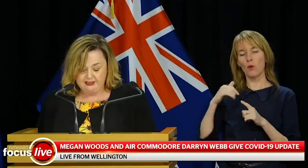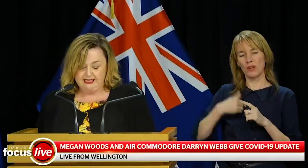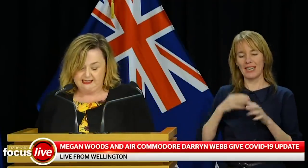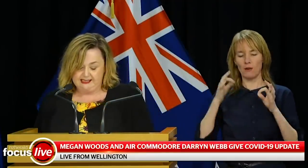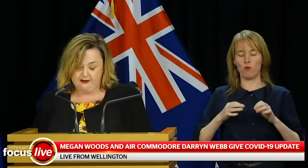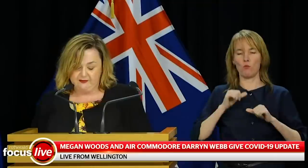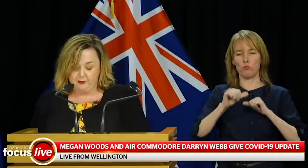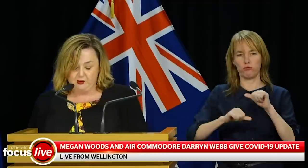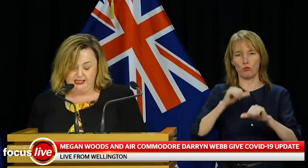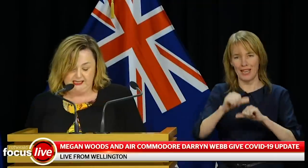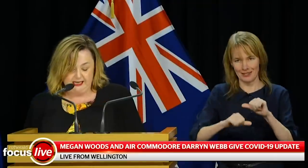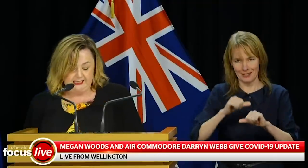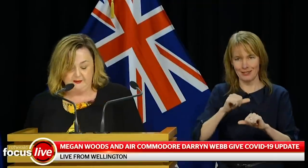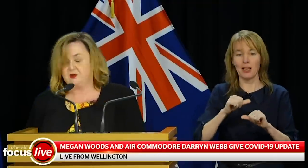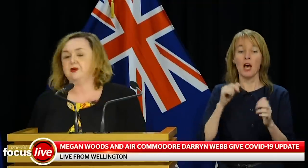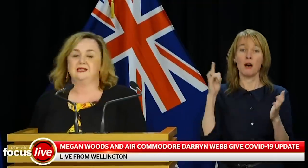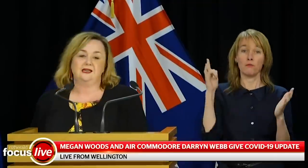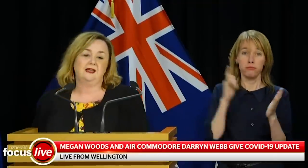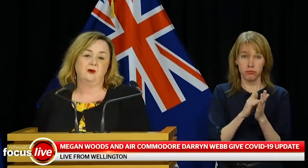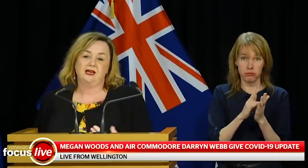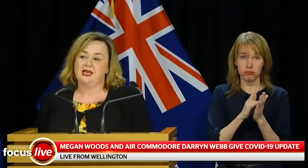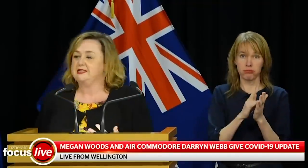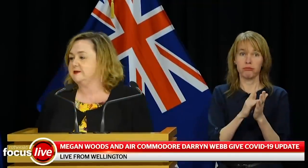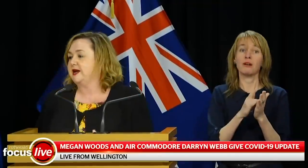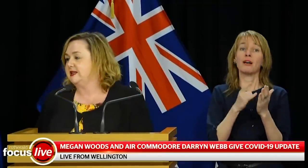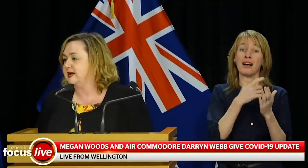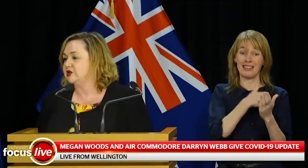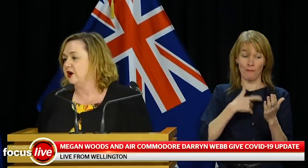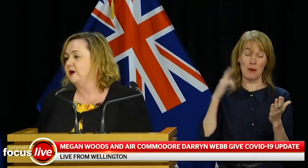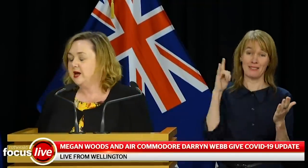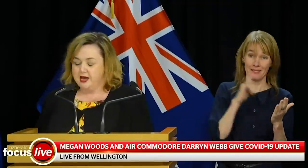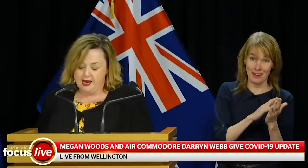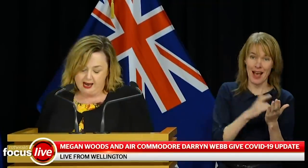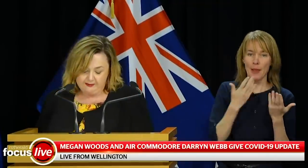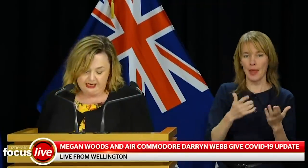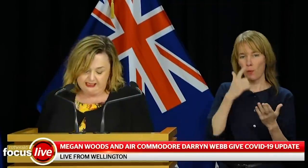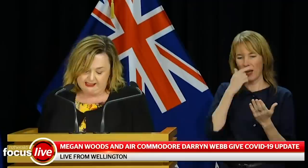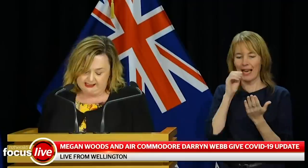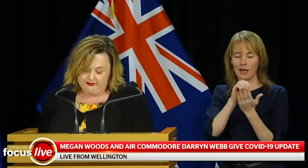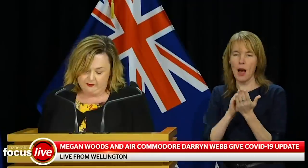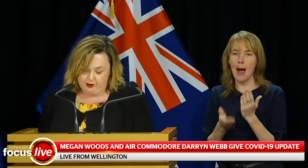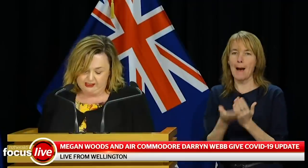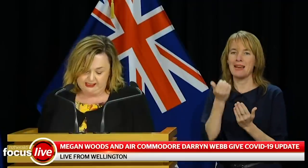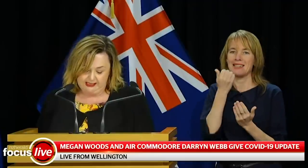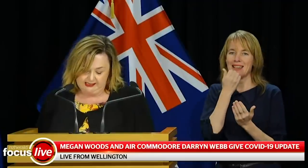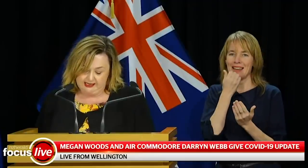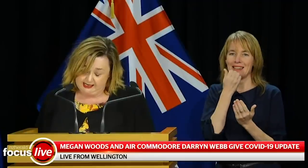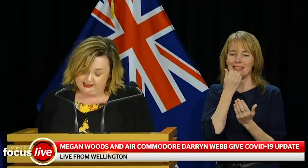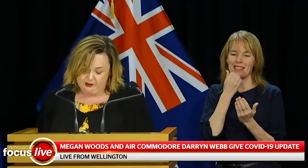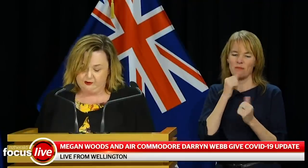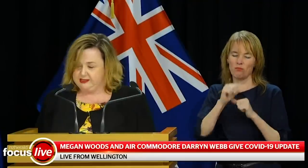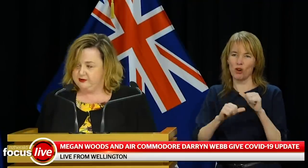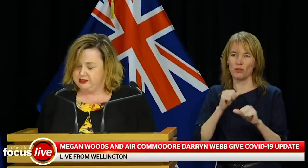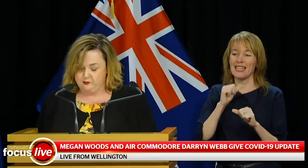have an updated system for processing exceptional exemptions. We anticipate at that time our updated system for processing